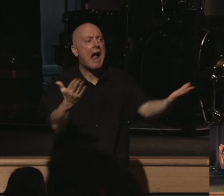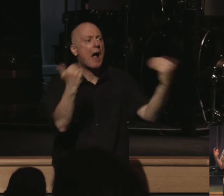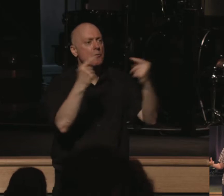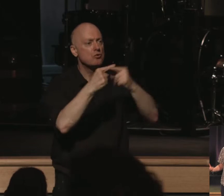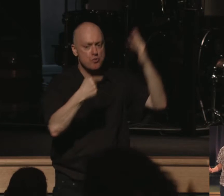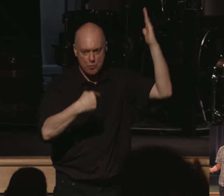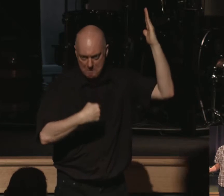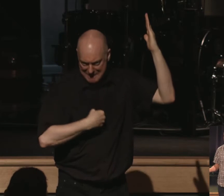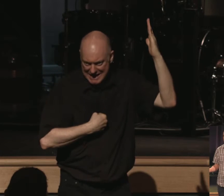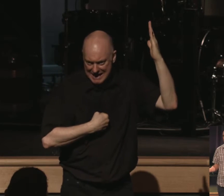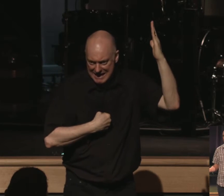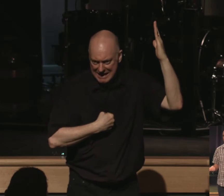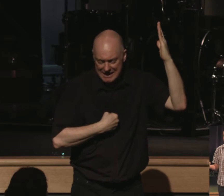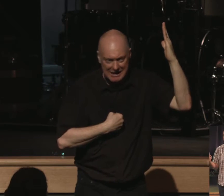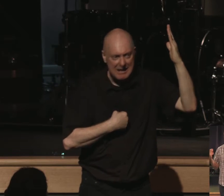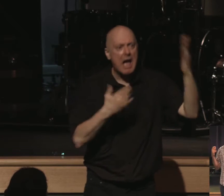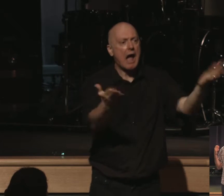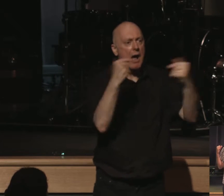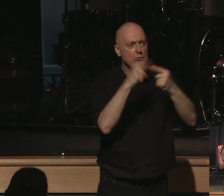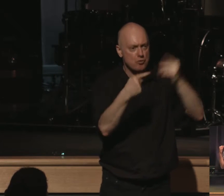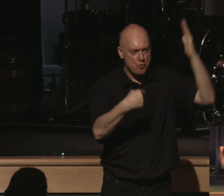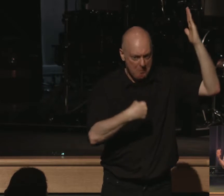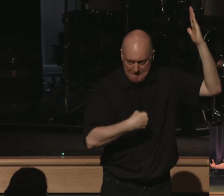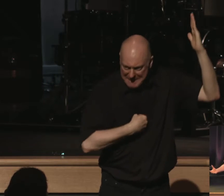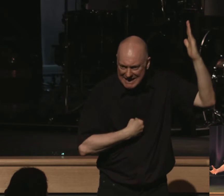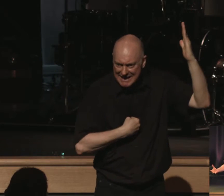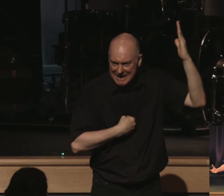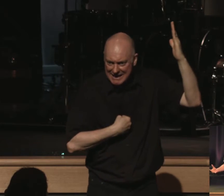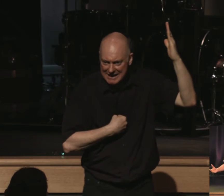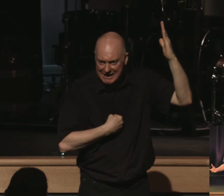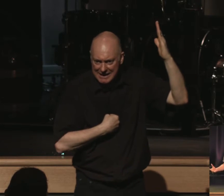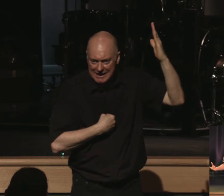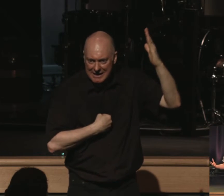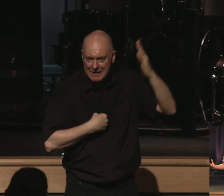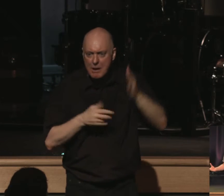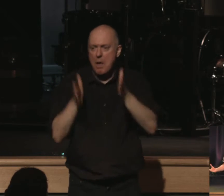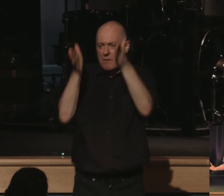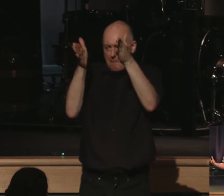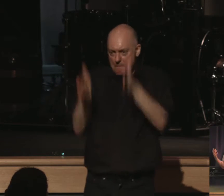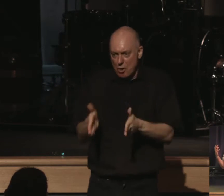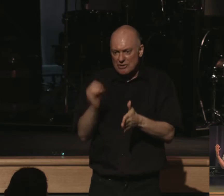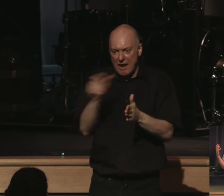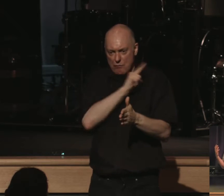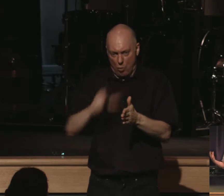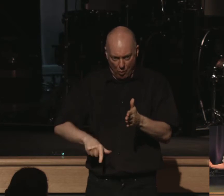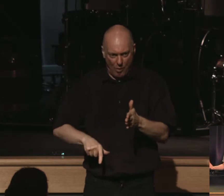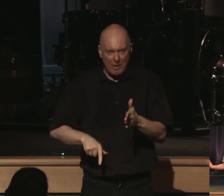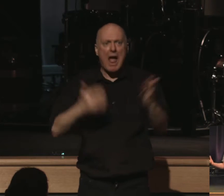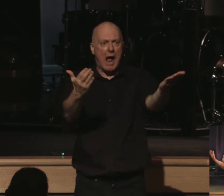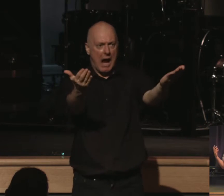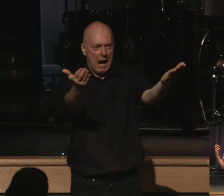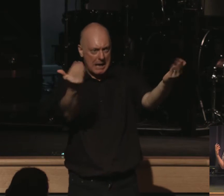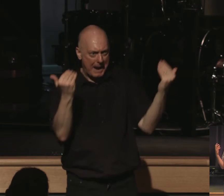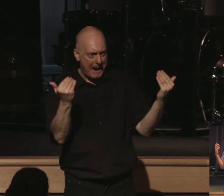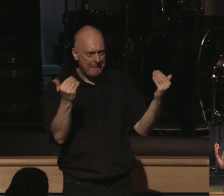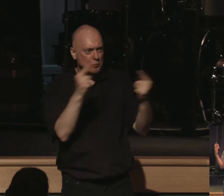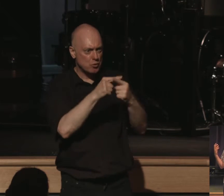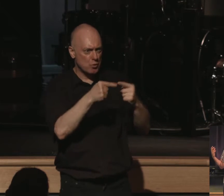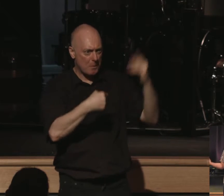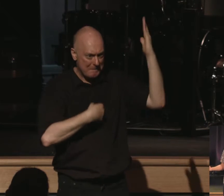me. Come to me, the person of the Lord. Come to me.